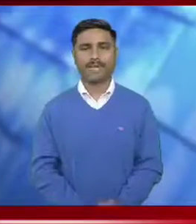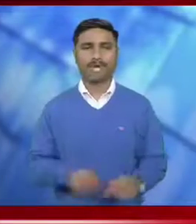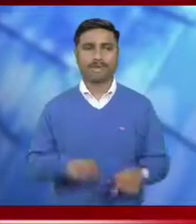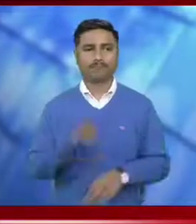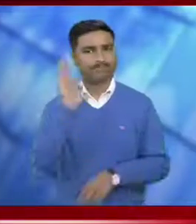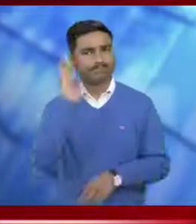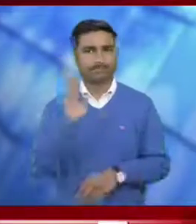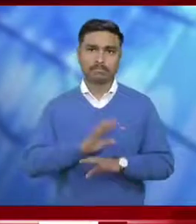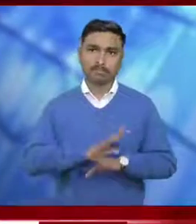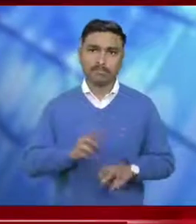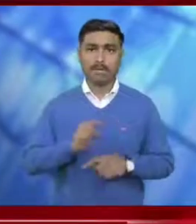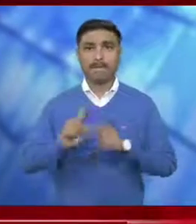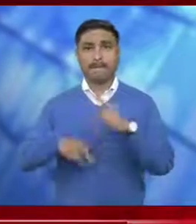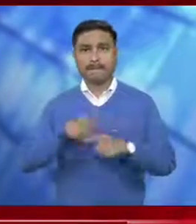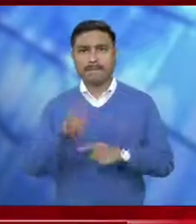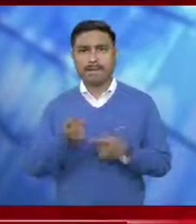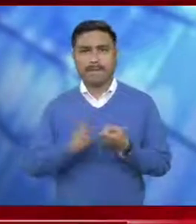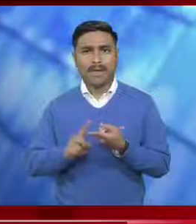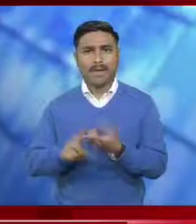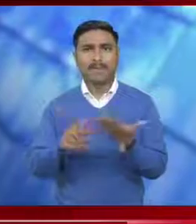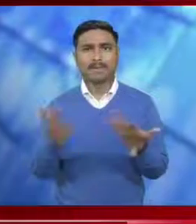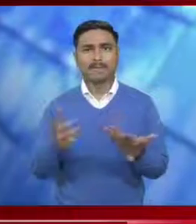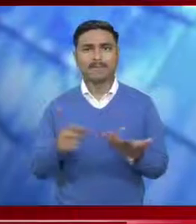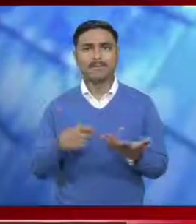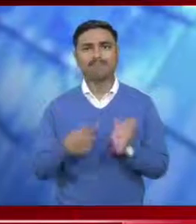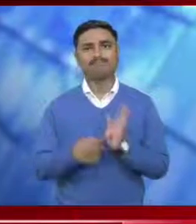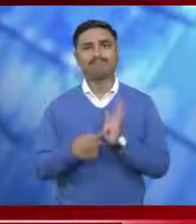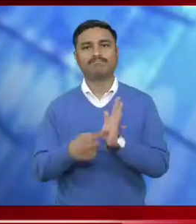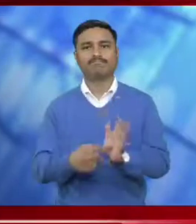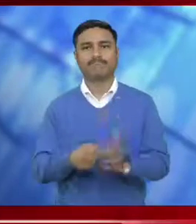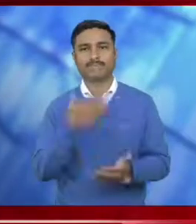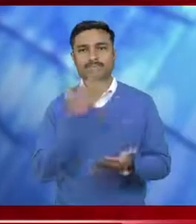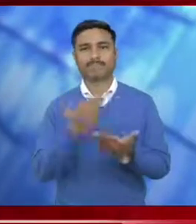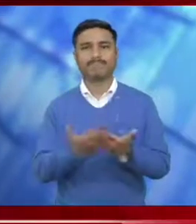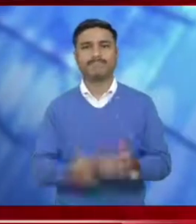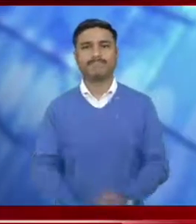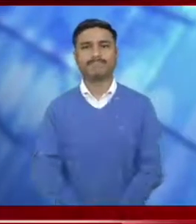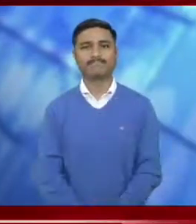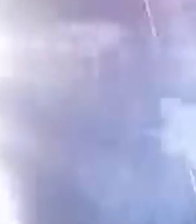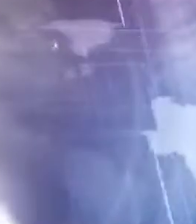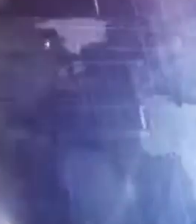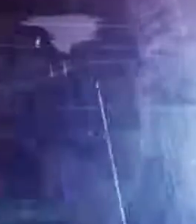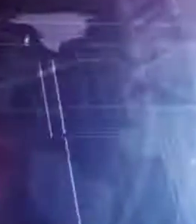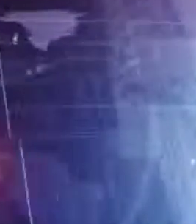This much for today. We'll be back with more updates. Keep watching E-News of IPR Department. Thank you.